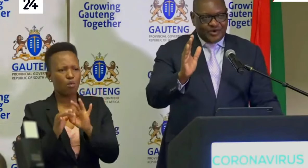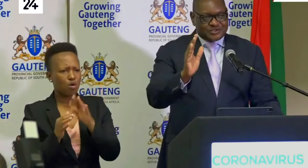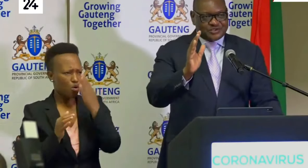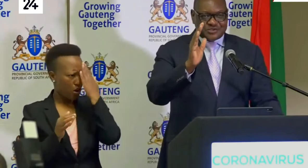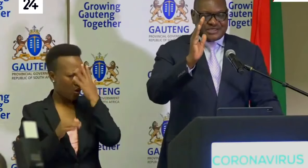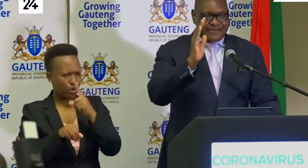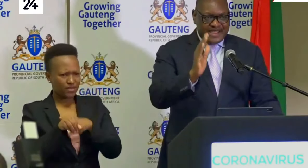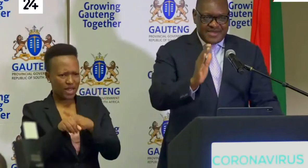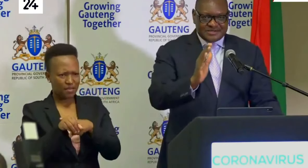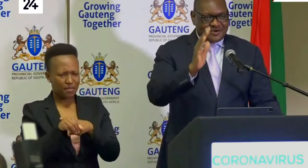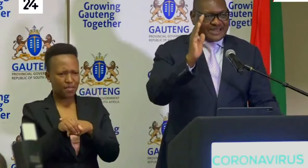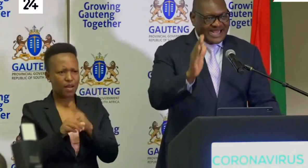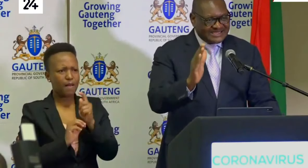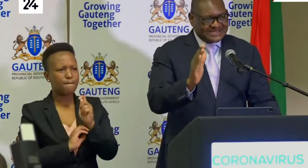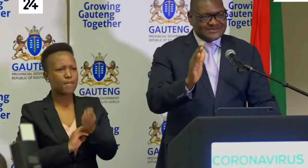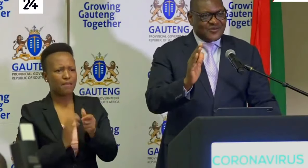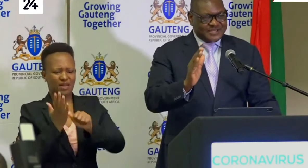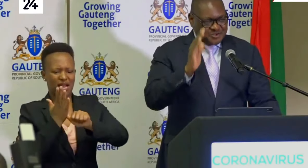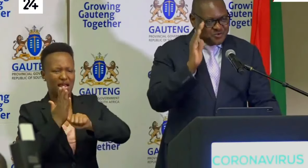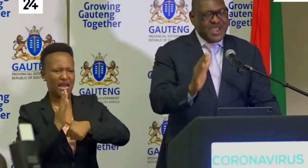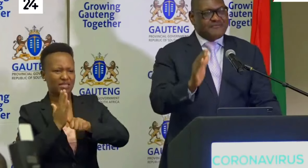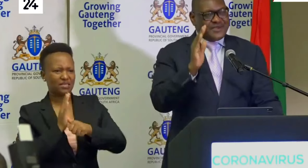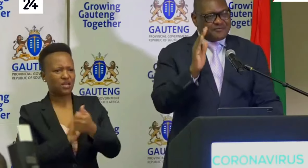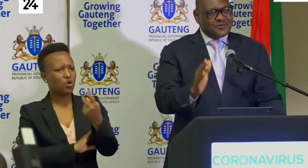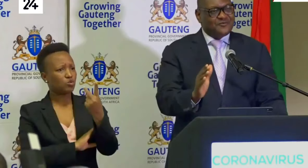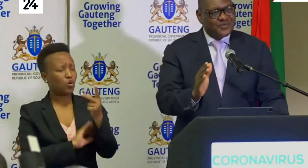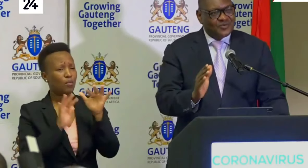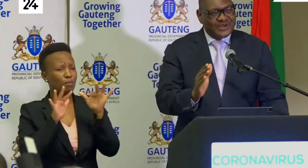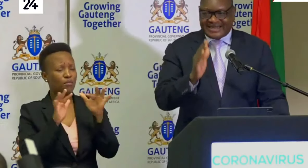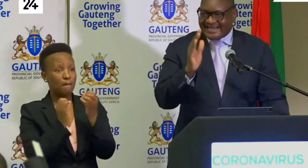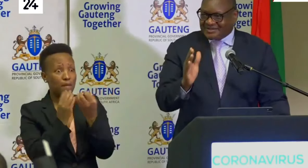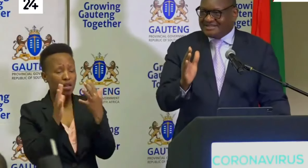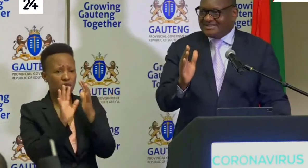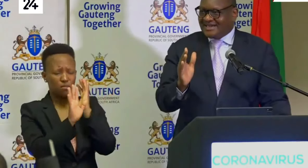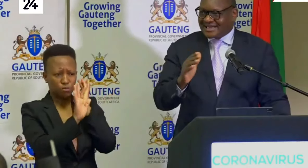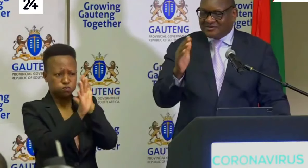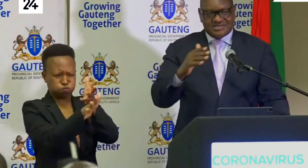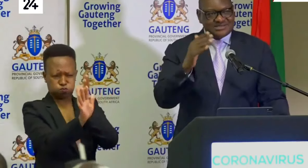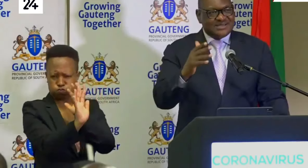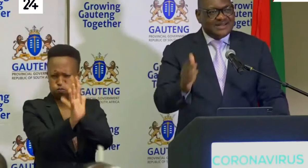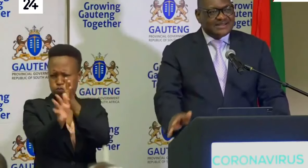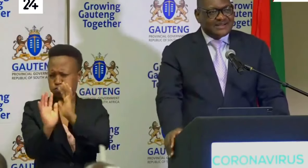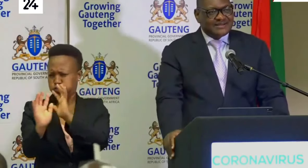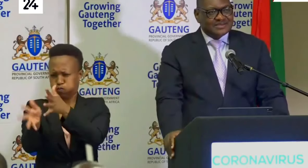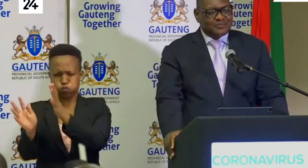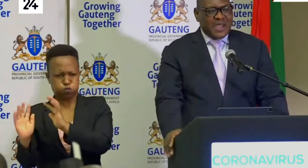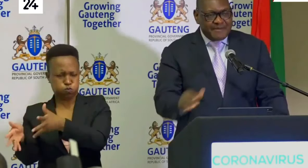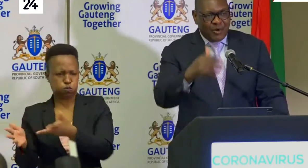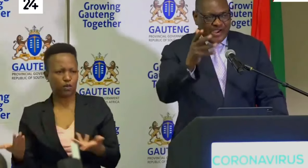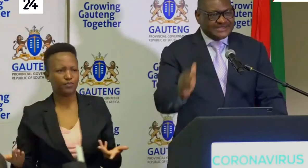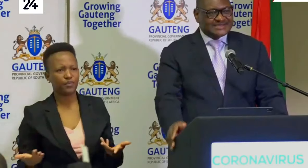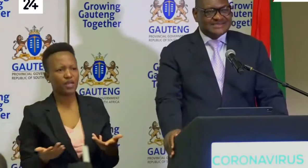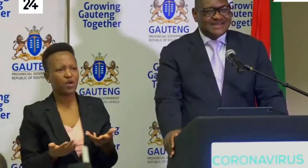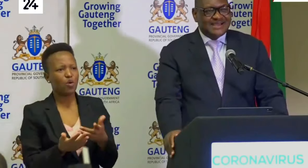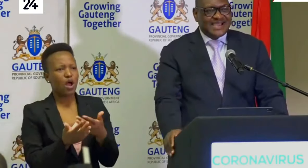period during the payment of grants where too many people were crowding around the pay